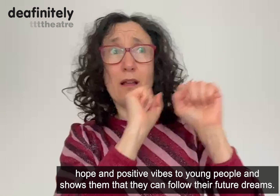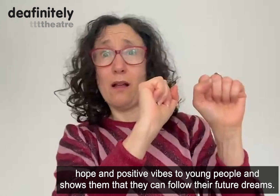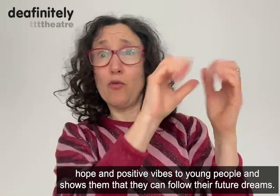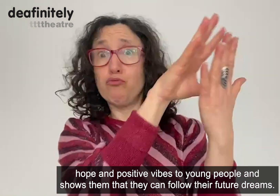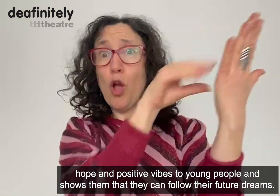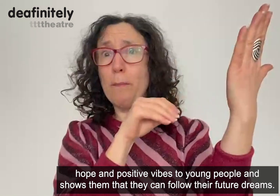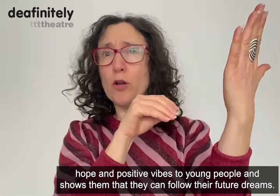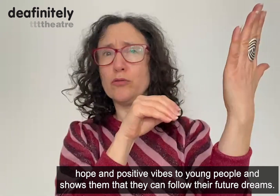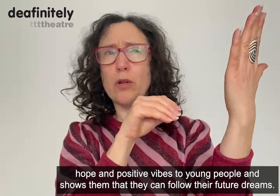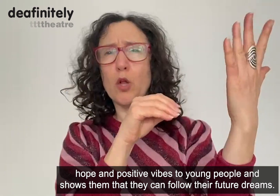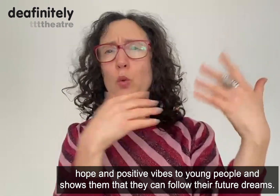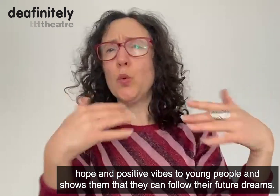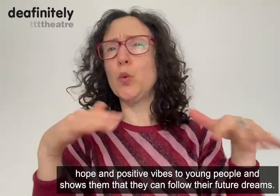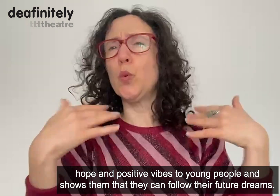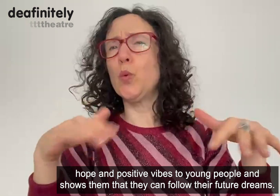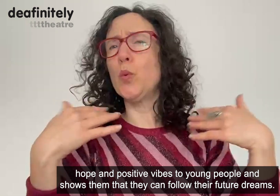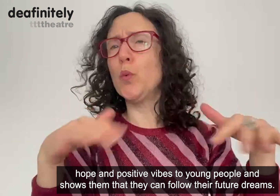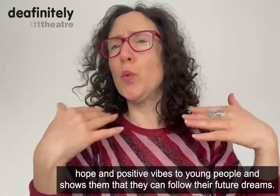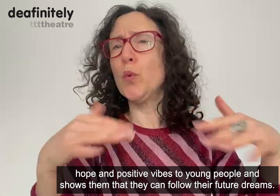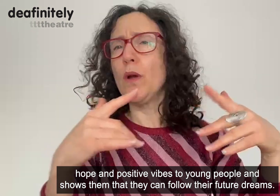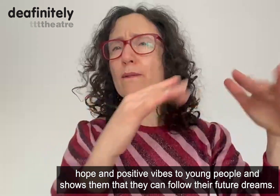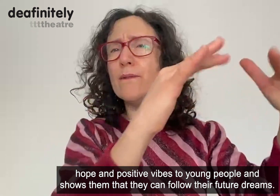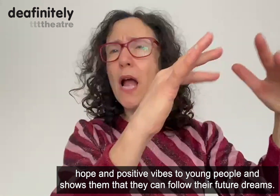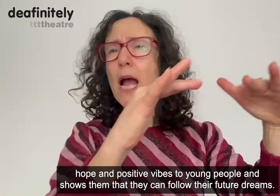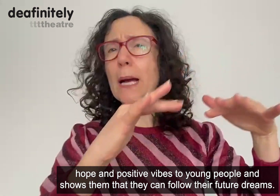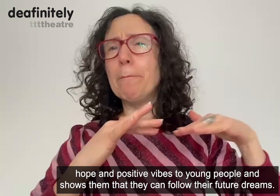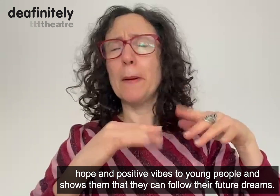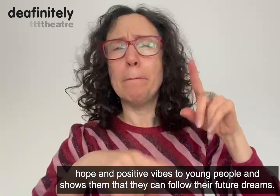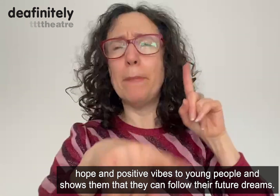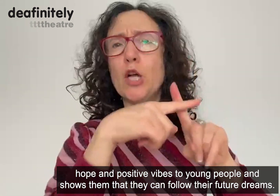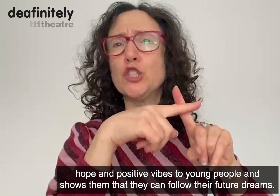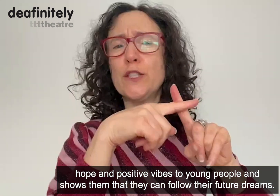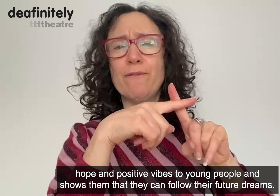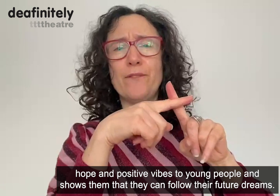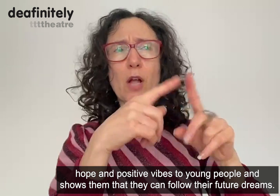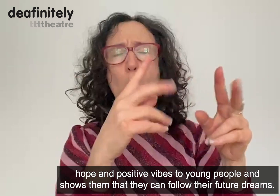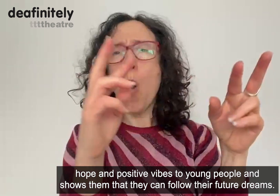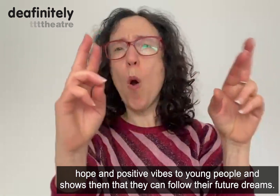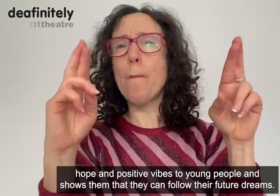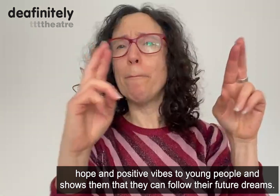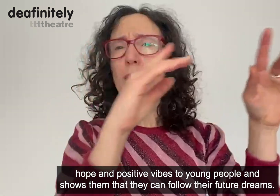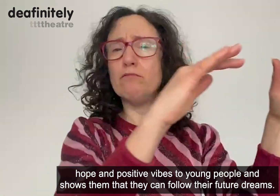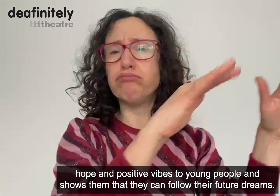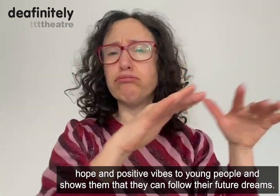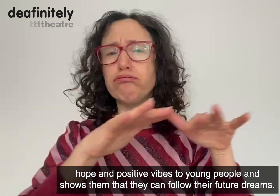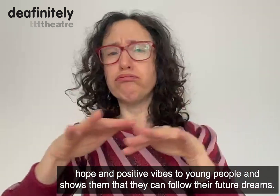to young people and shows them that they can follow their future dreams.